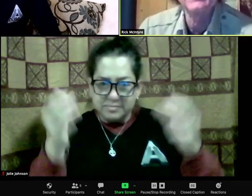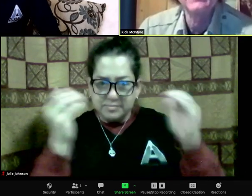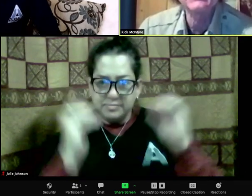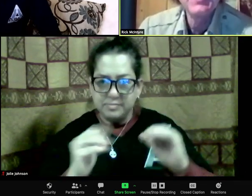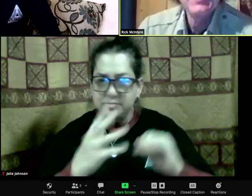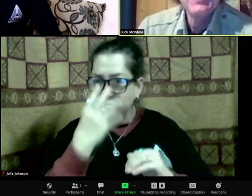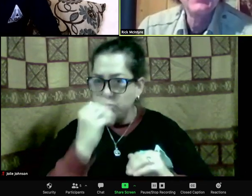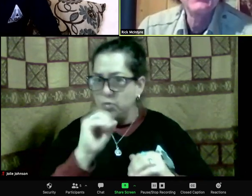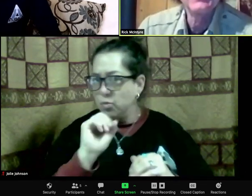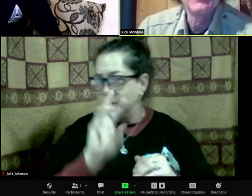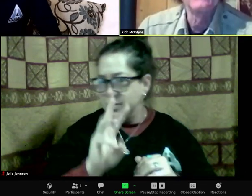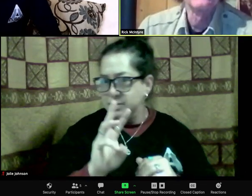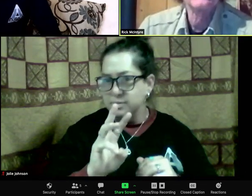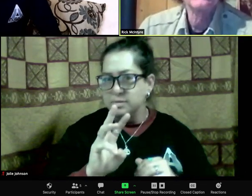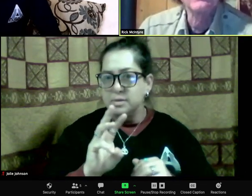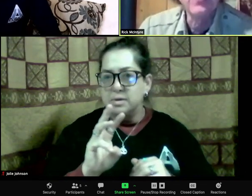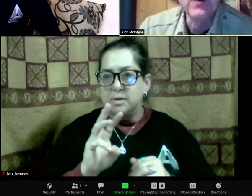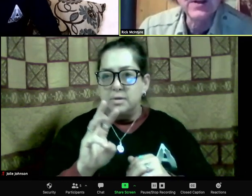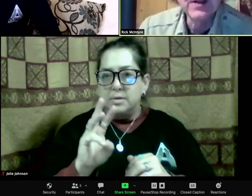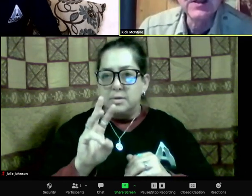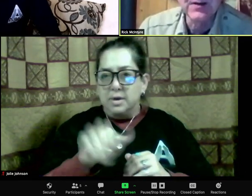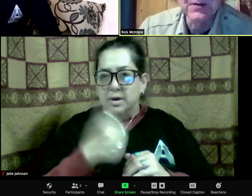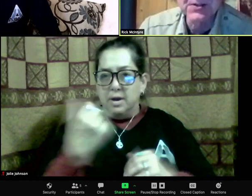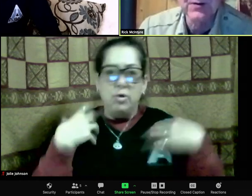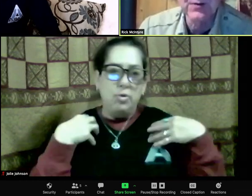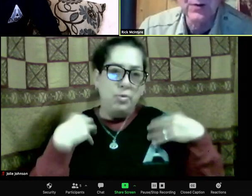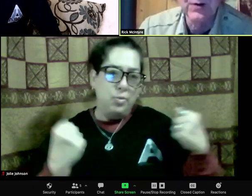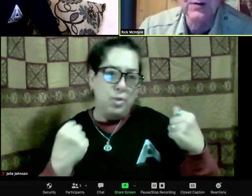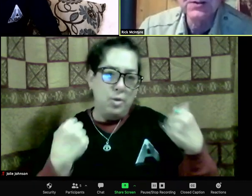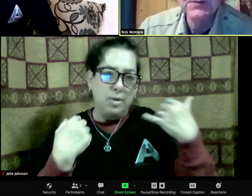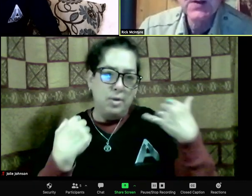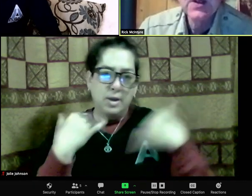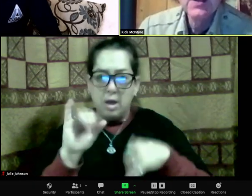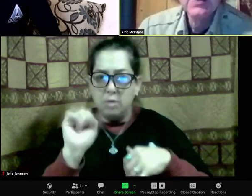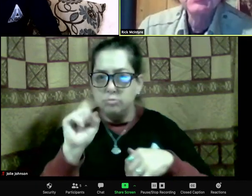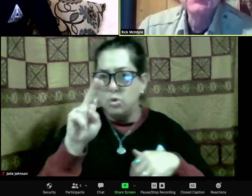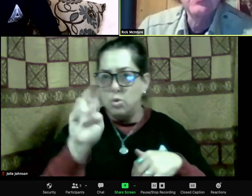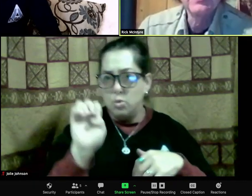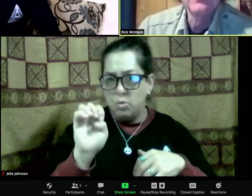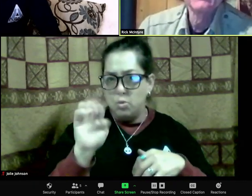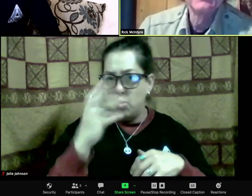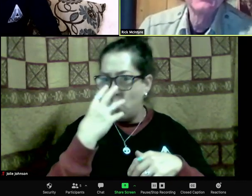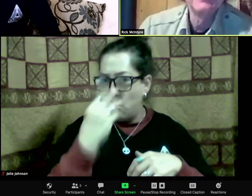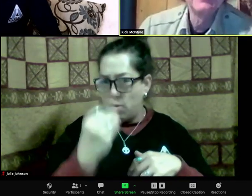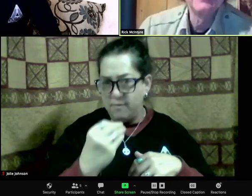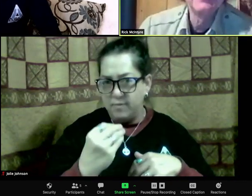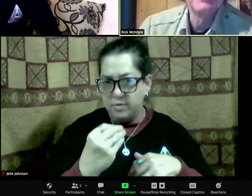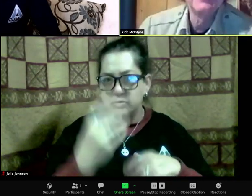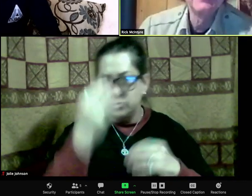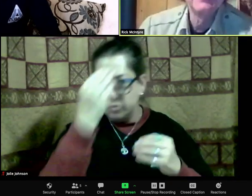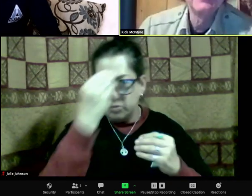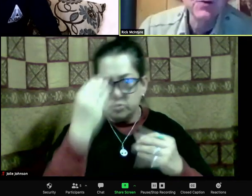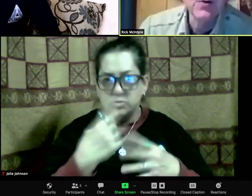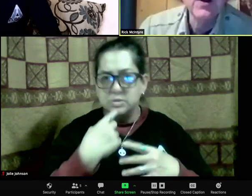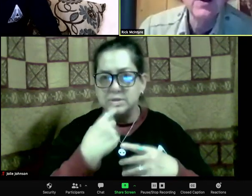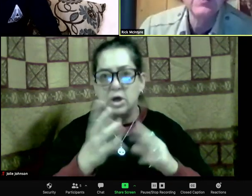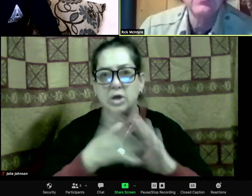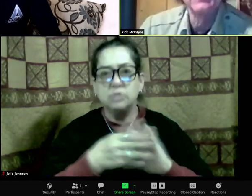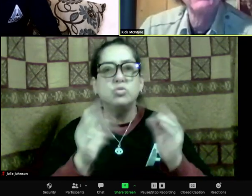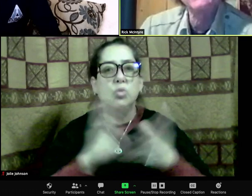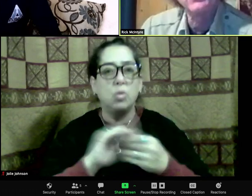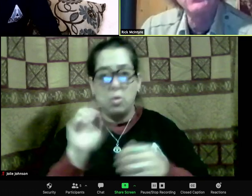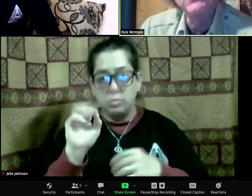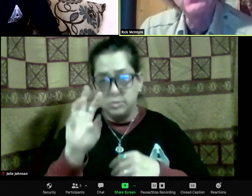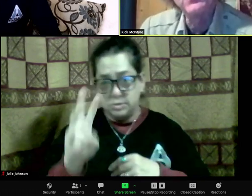a book about 06. Yes. If I didn't make it clear, I do have a contract for a